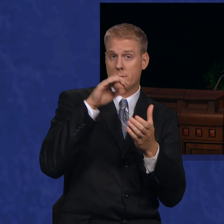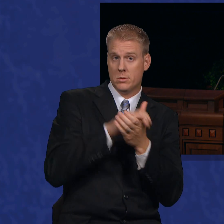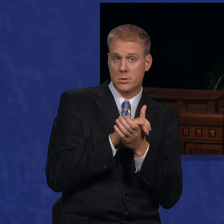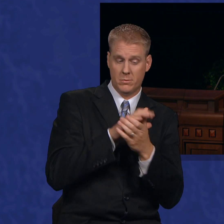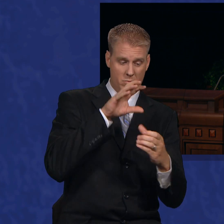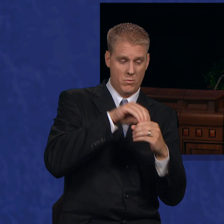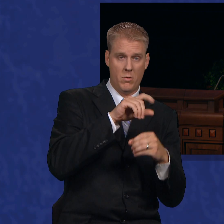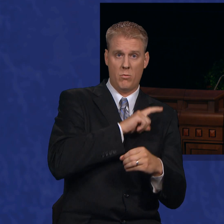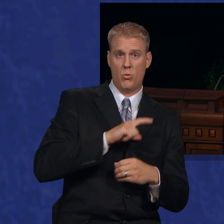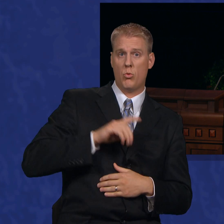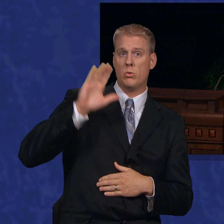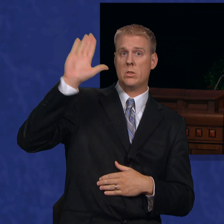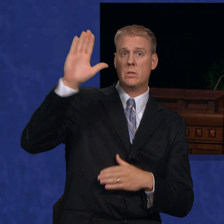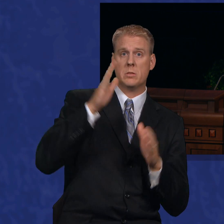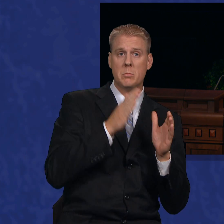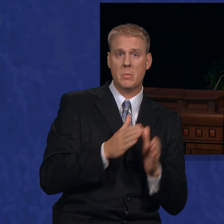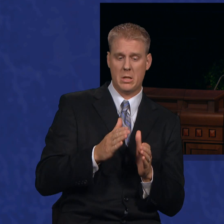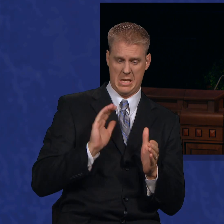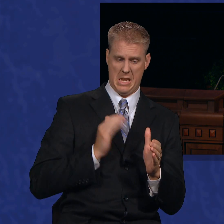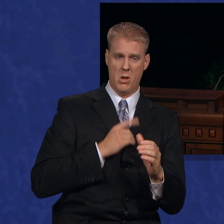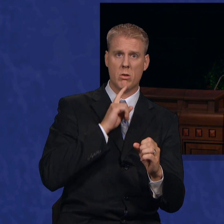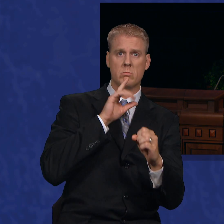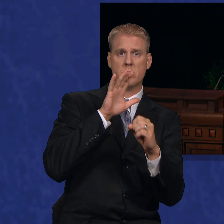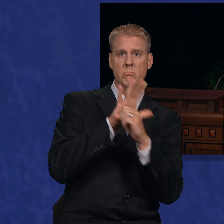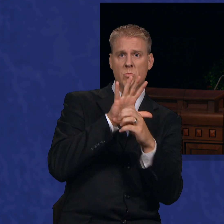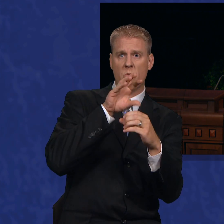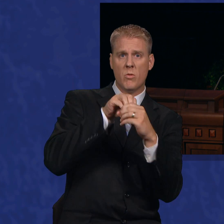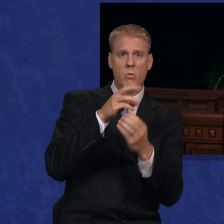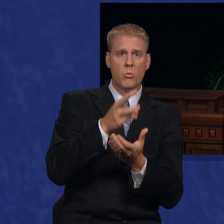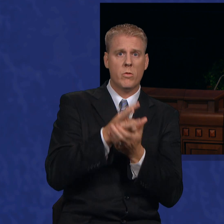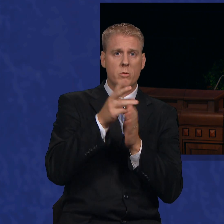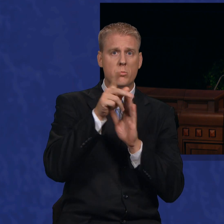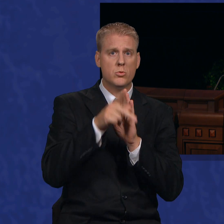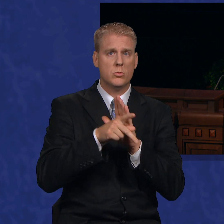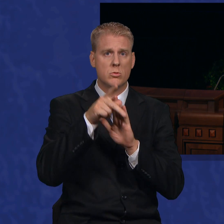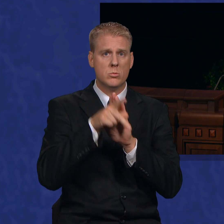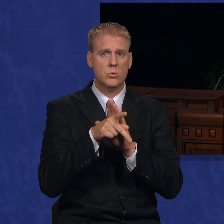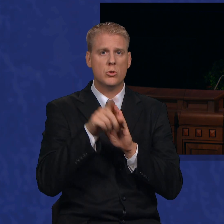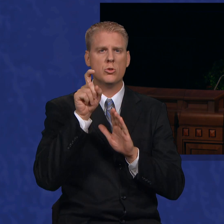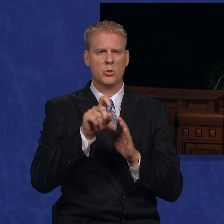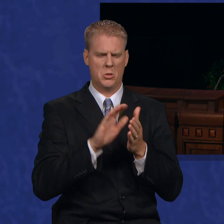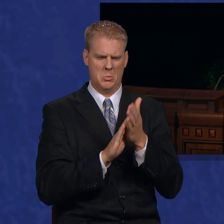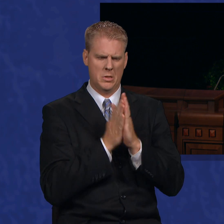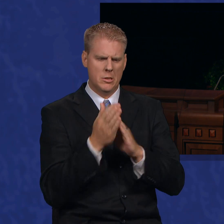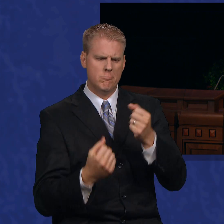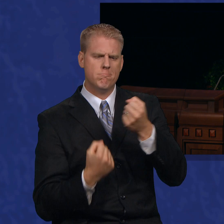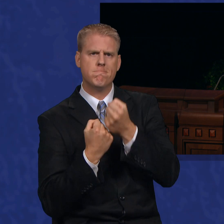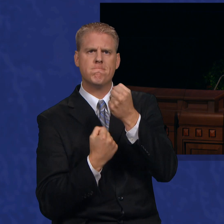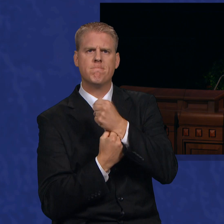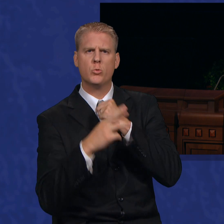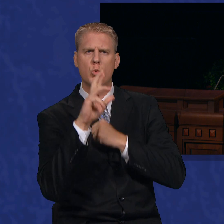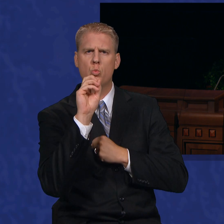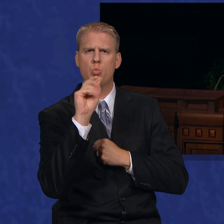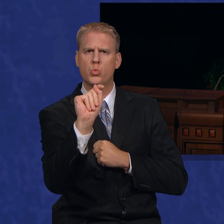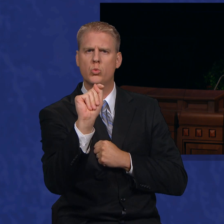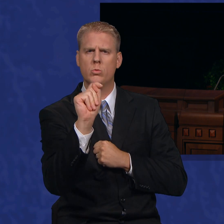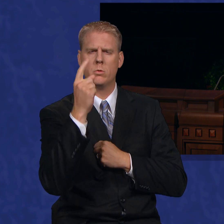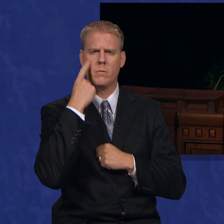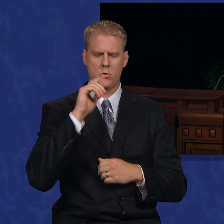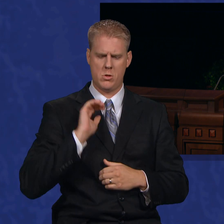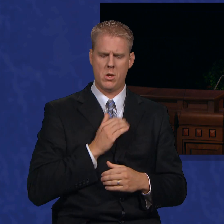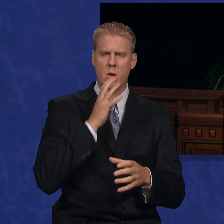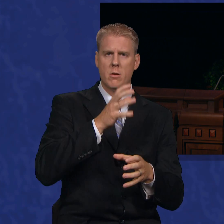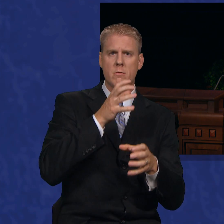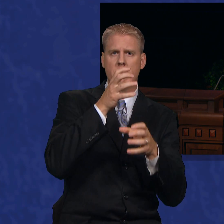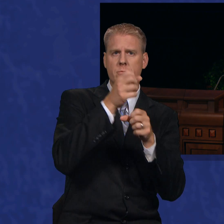Lord's plan, our commitment to welfare principles should be at the very root of our faith